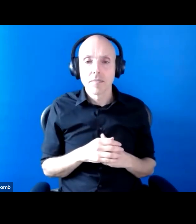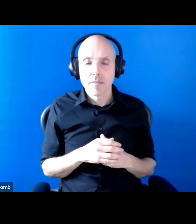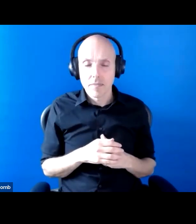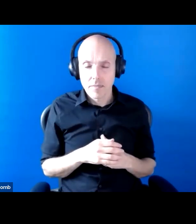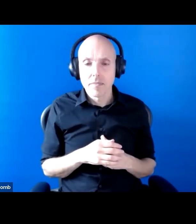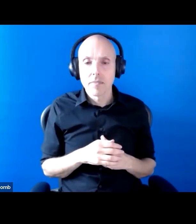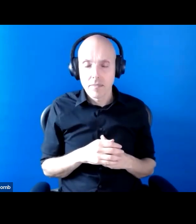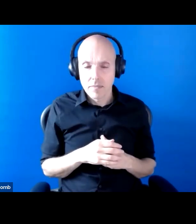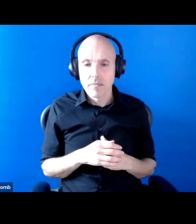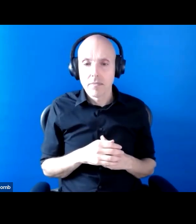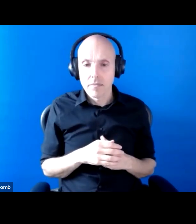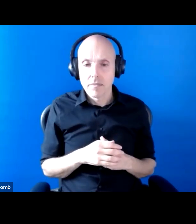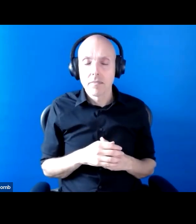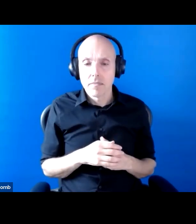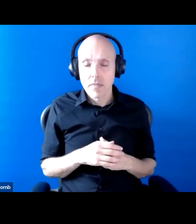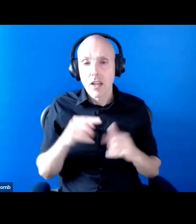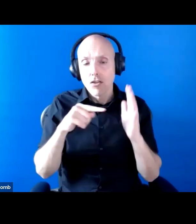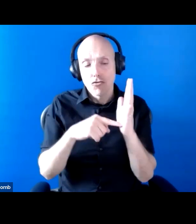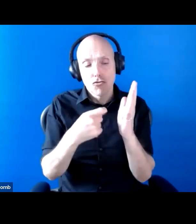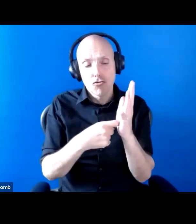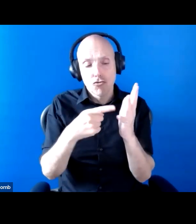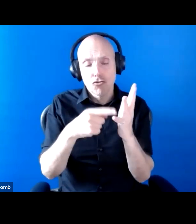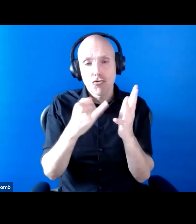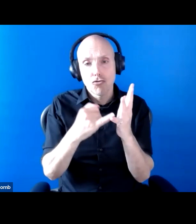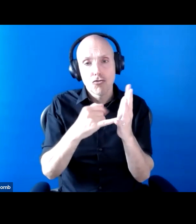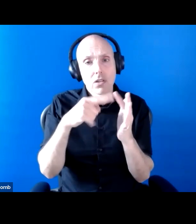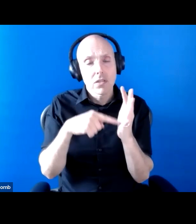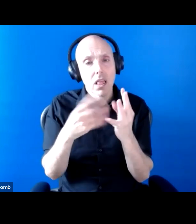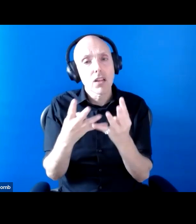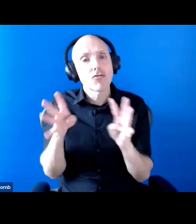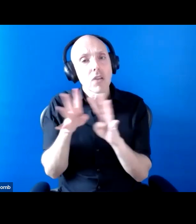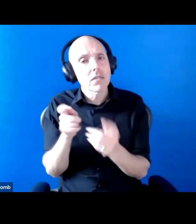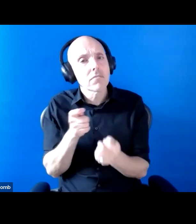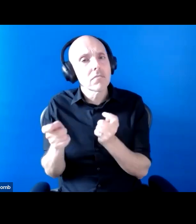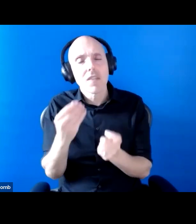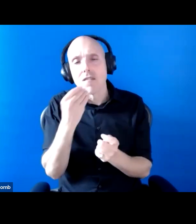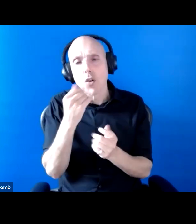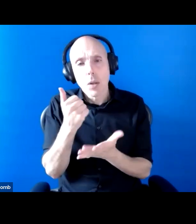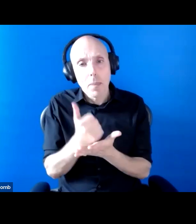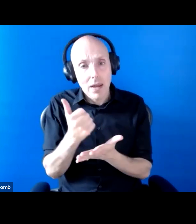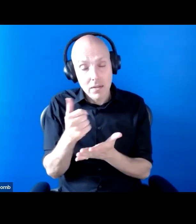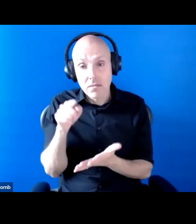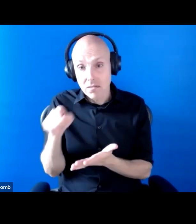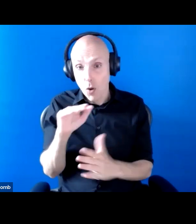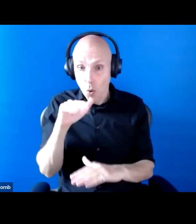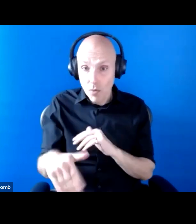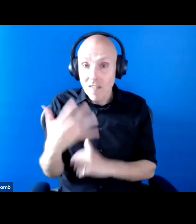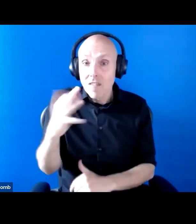people, the Trussell Trust runs food banks. So we know food insecurity is very high amongst disabled